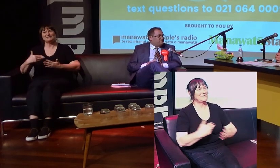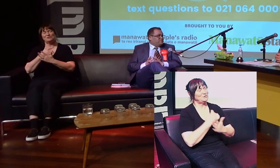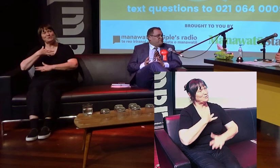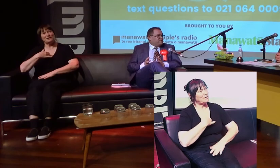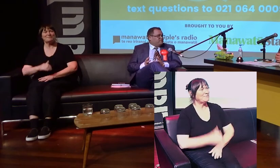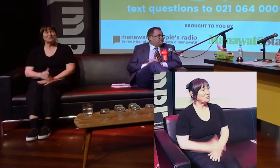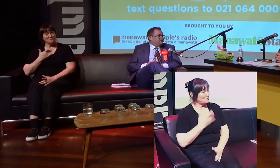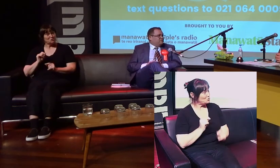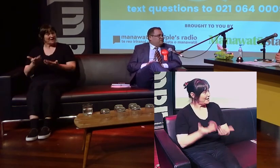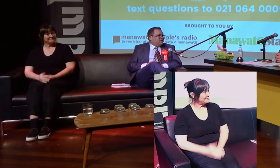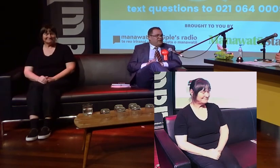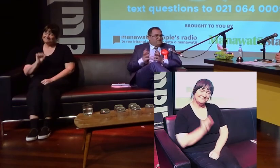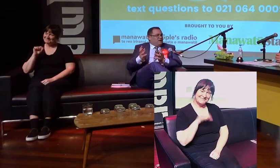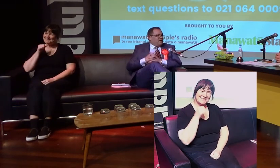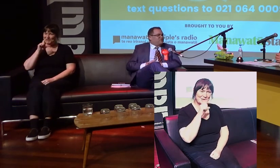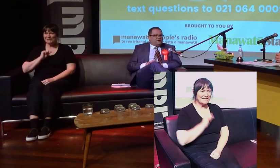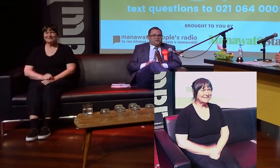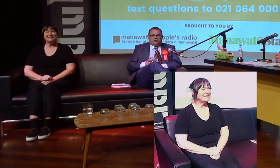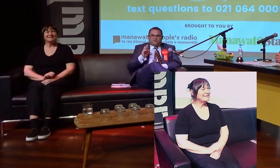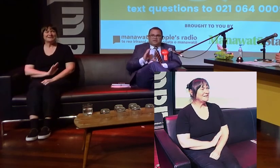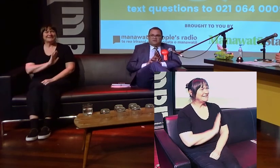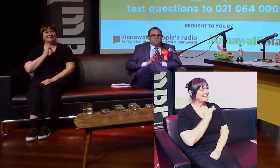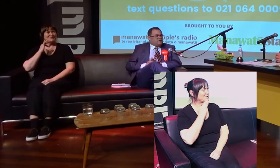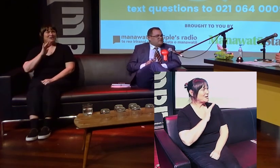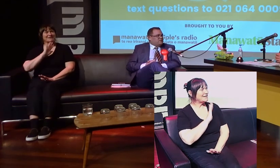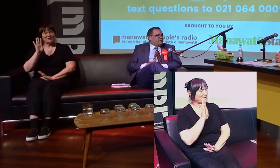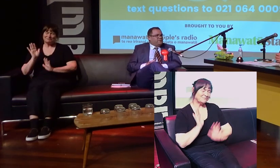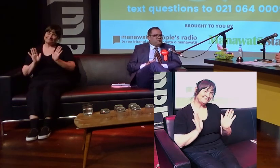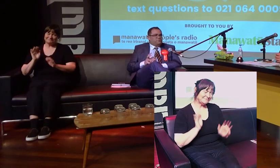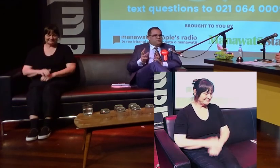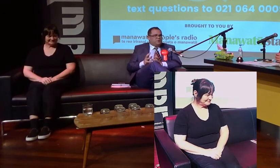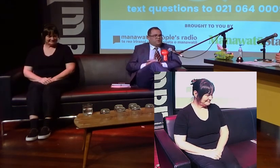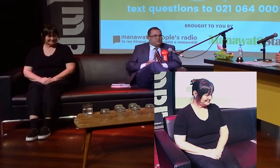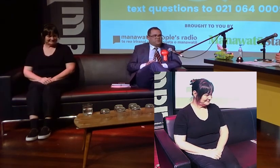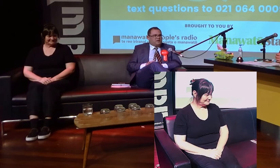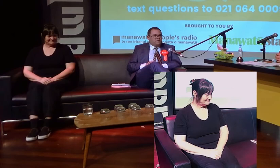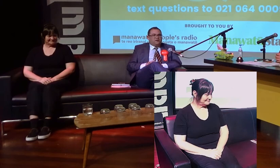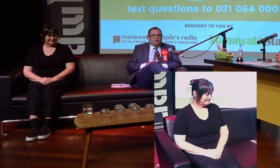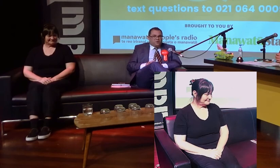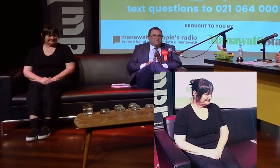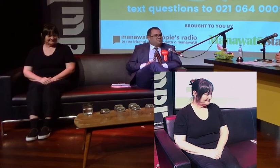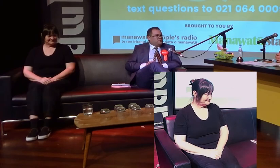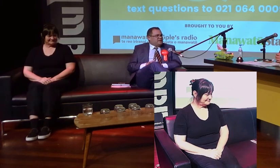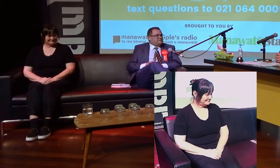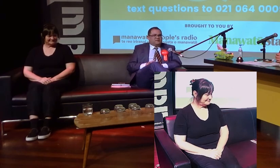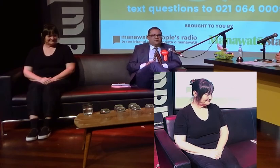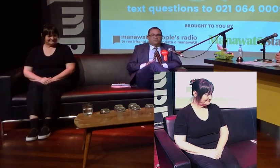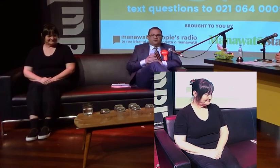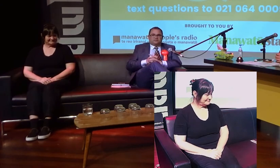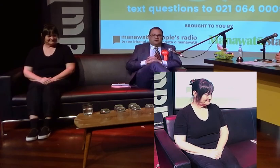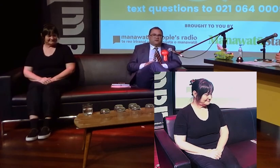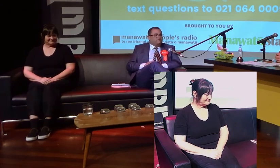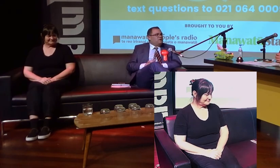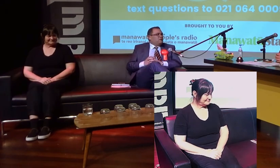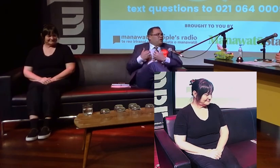as well. Do you want me to do that now? You can do it if you wish, yeah. Kia ora koutou, ko Tangi Utikiri taku ingoa, ko Pūta Maunga Konnamuta Awa, ko Ngāti Putikati te Iwi,